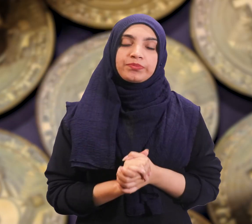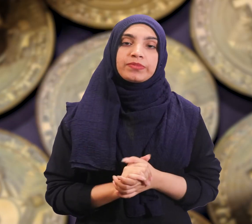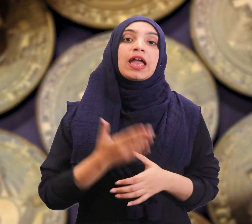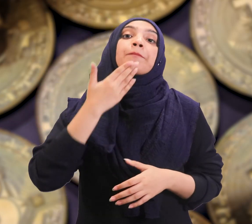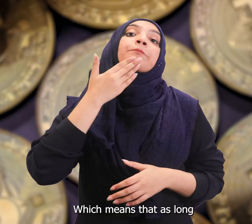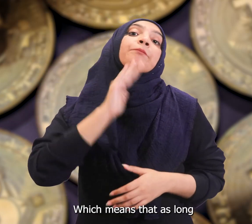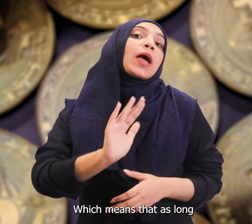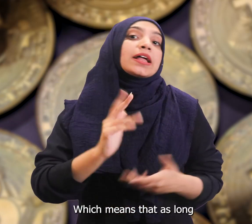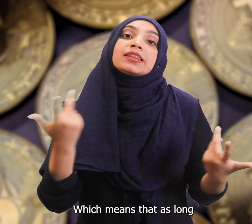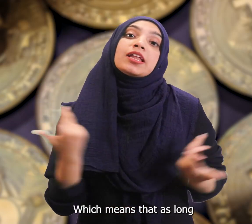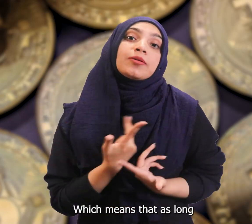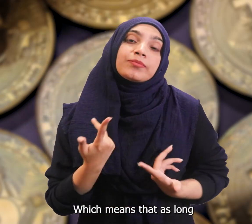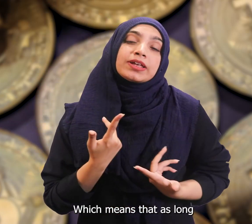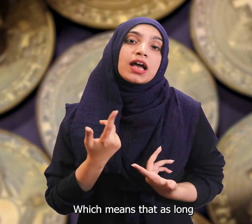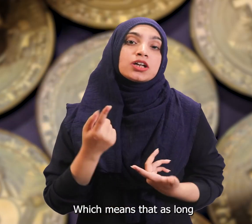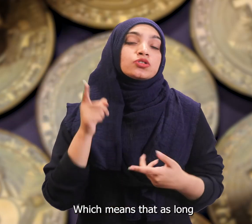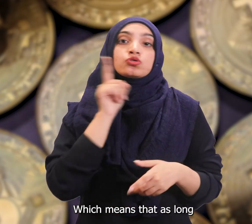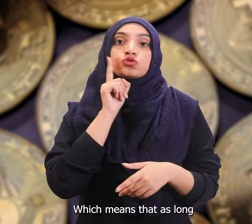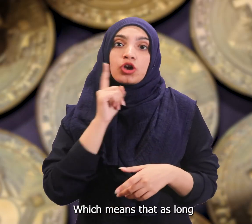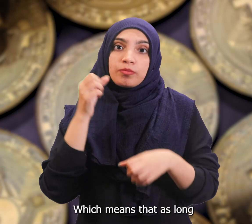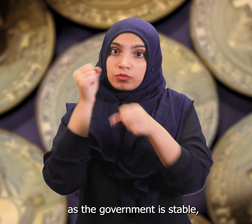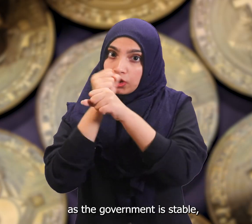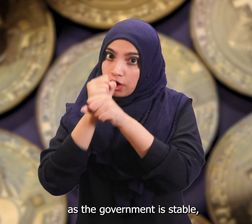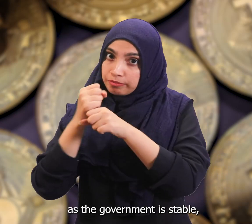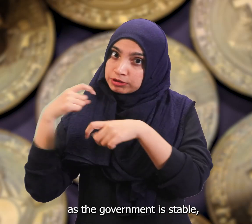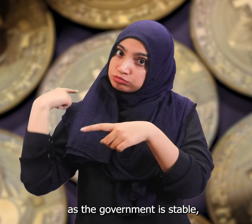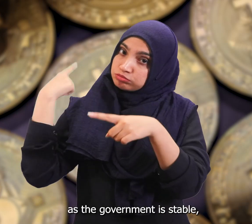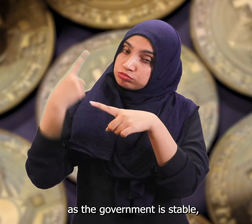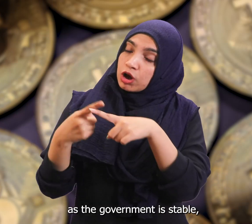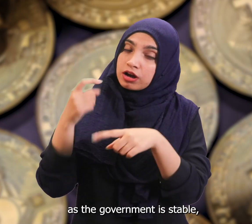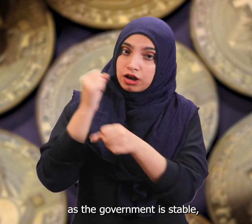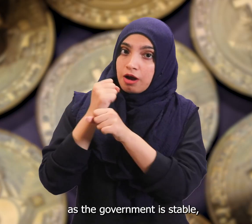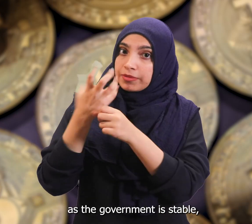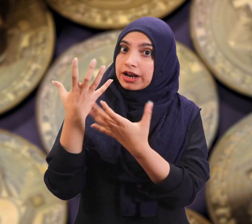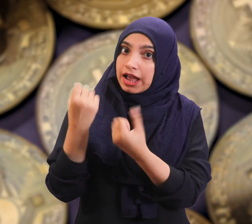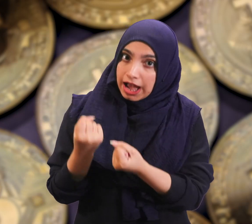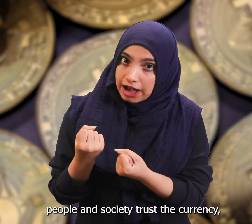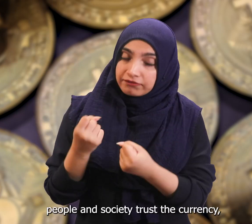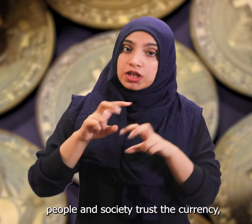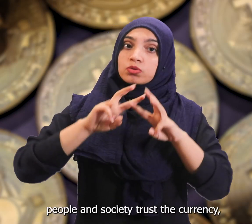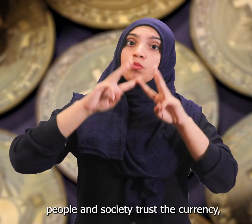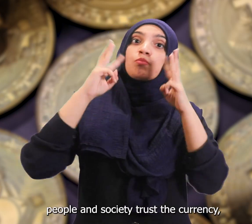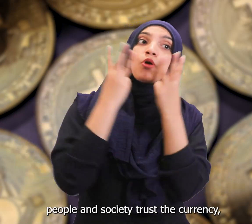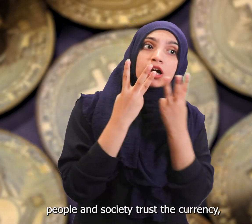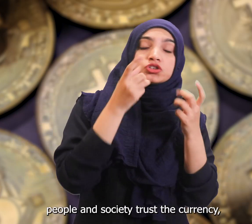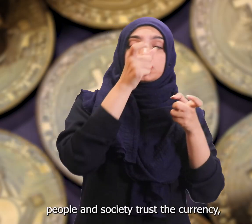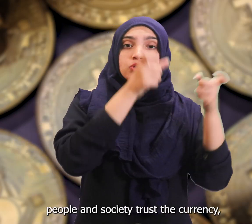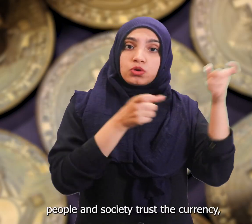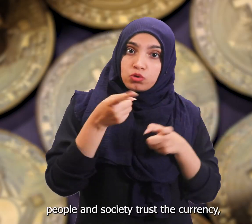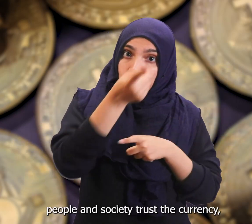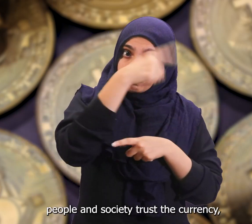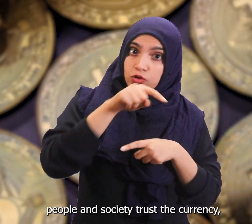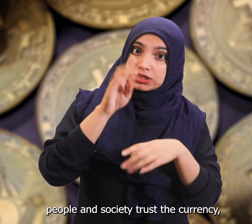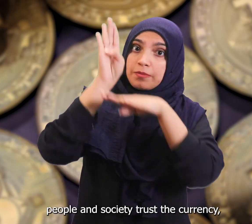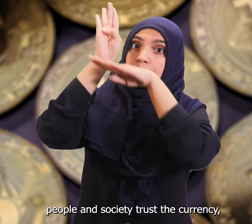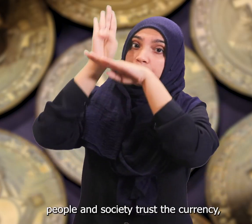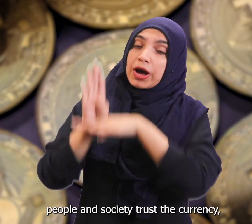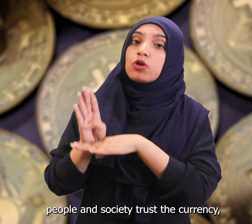Which means that as long as the government is stable, people and society trust the currency.